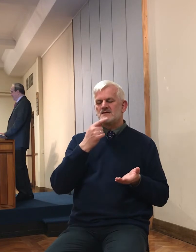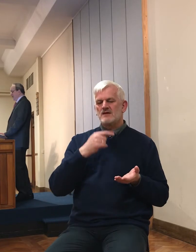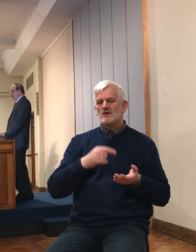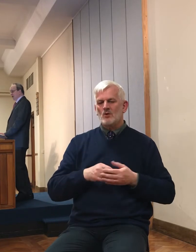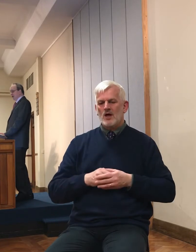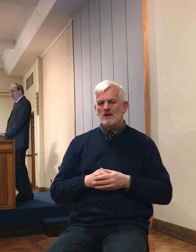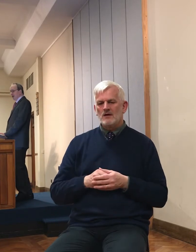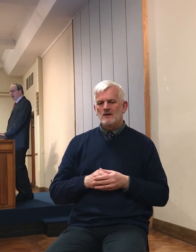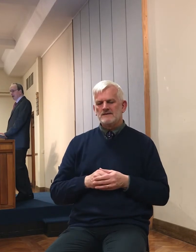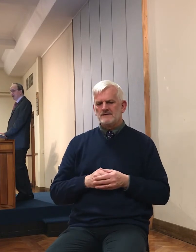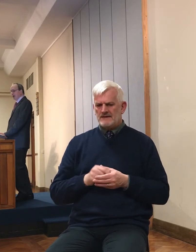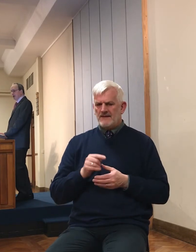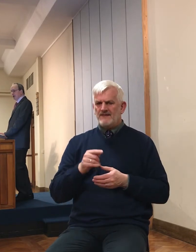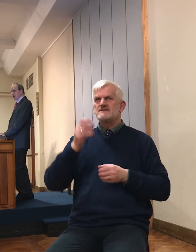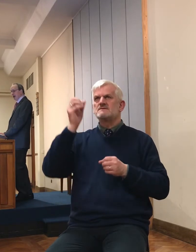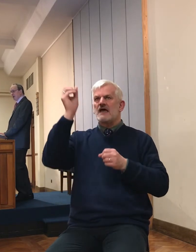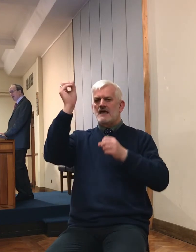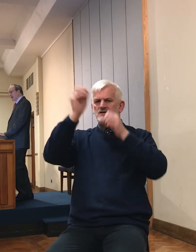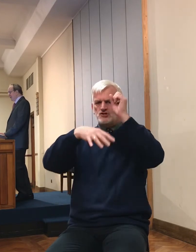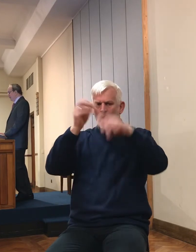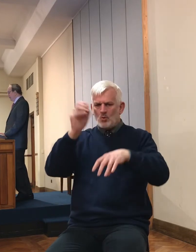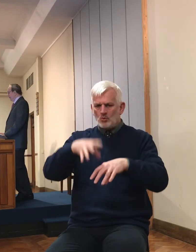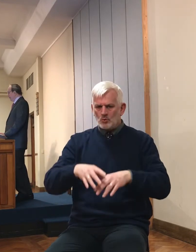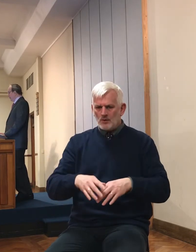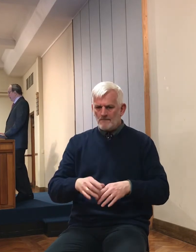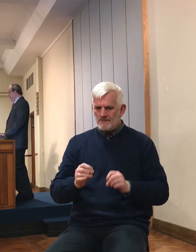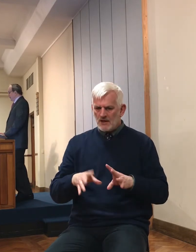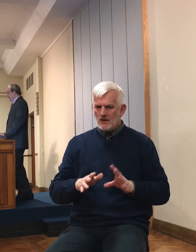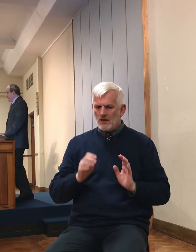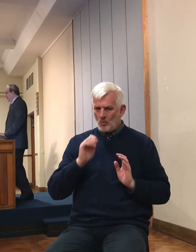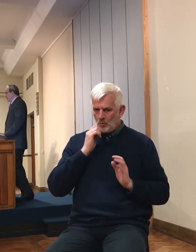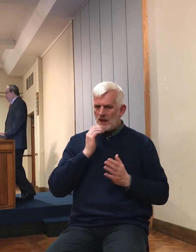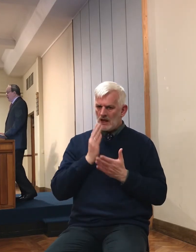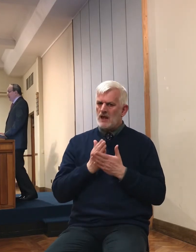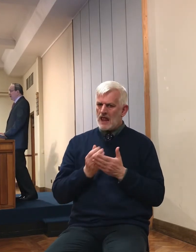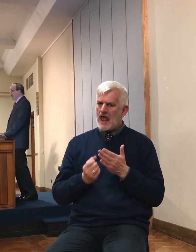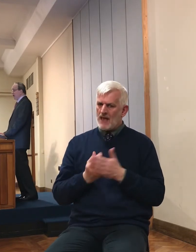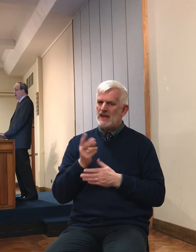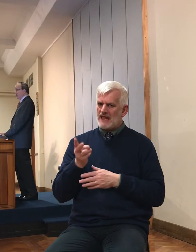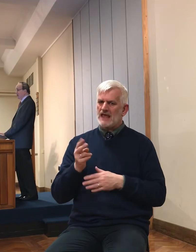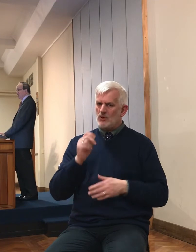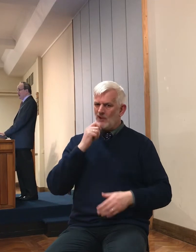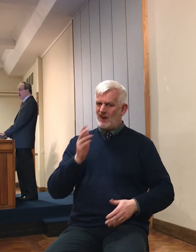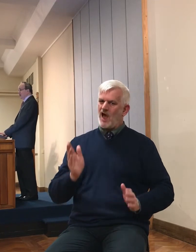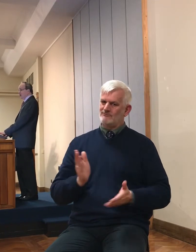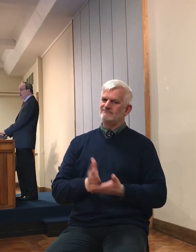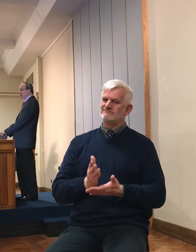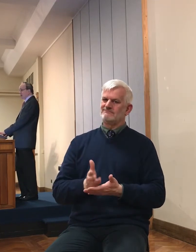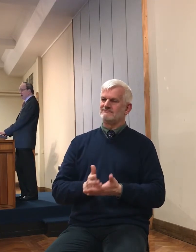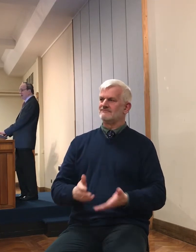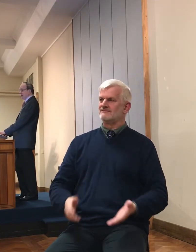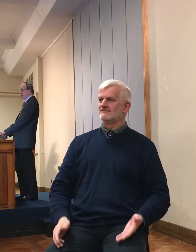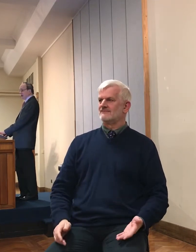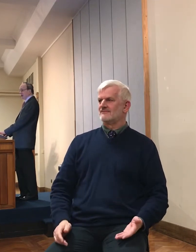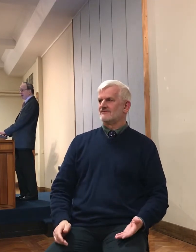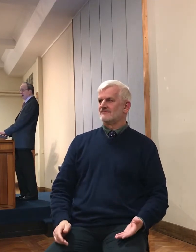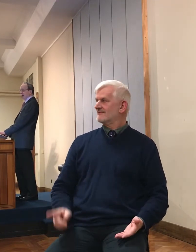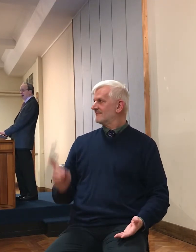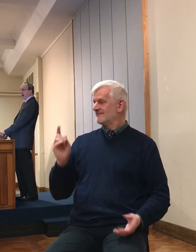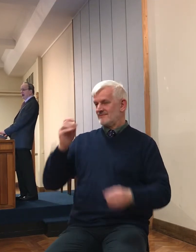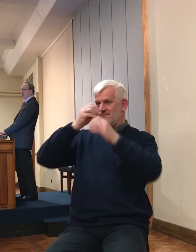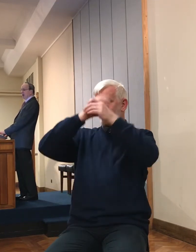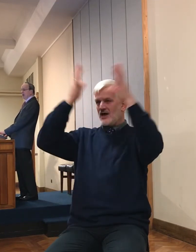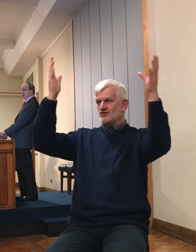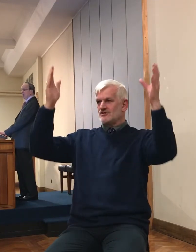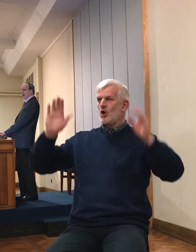this miracle of hailstones should happen again. I could see them on the hillsides forming prayer meetings with